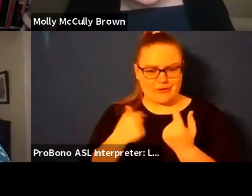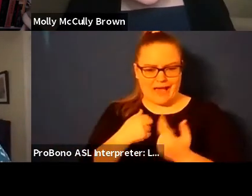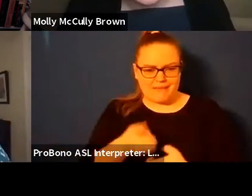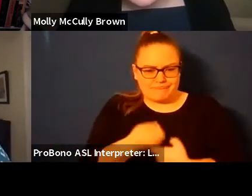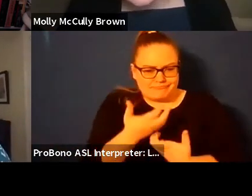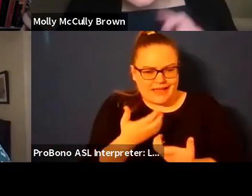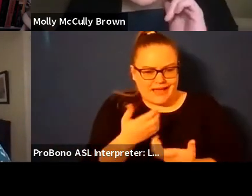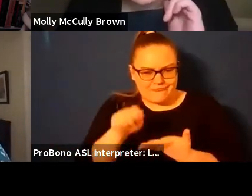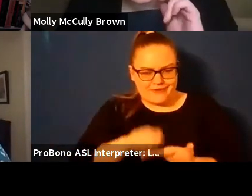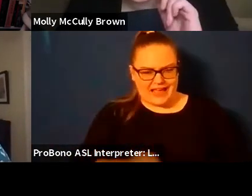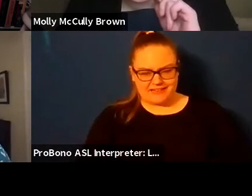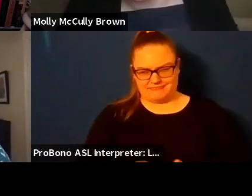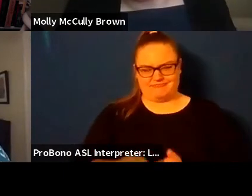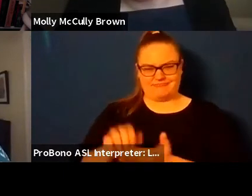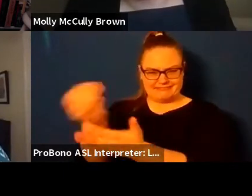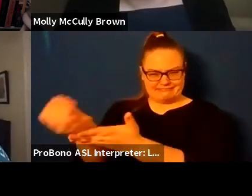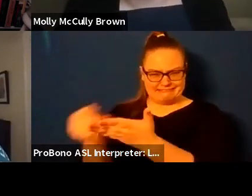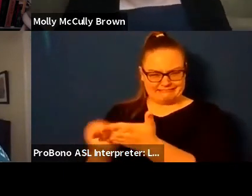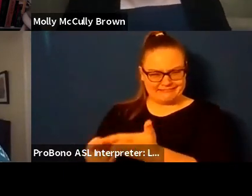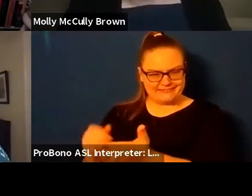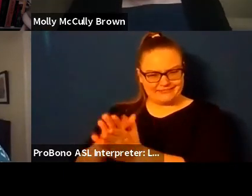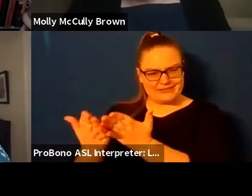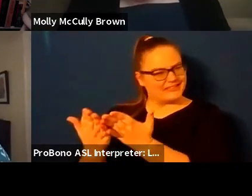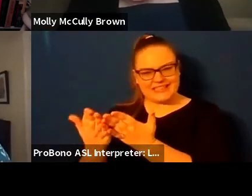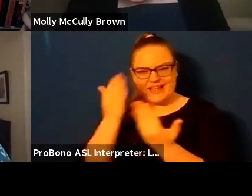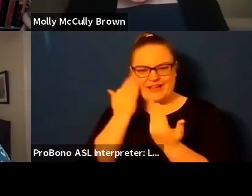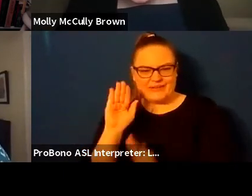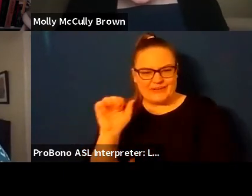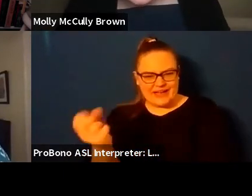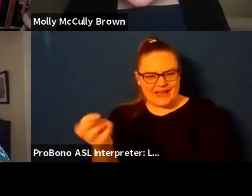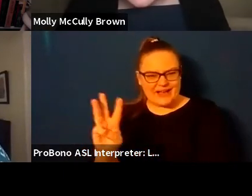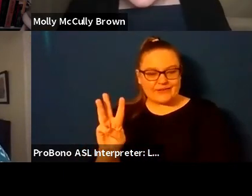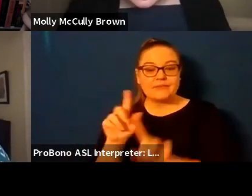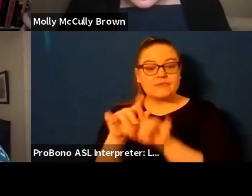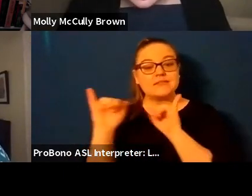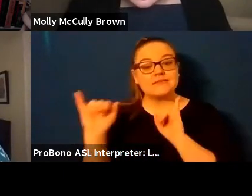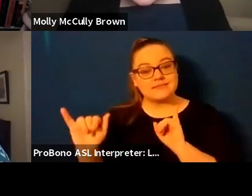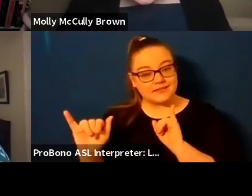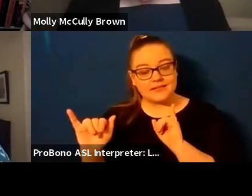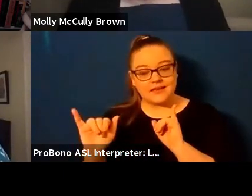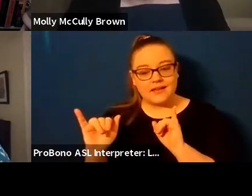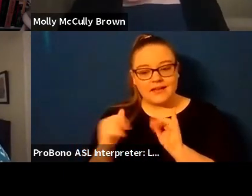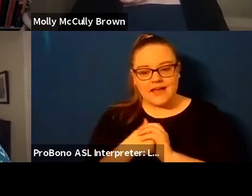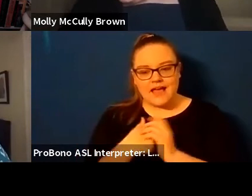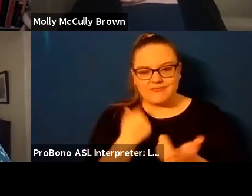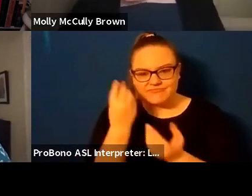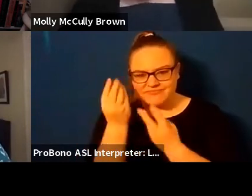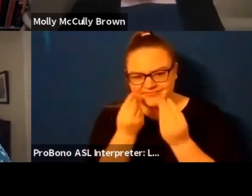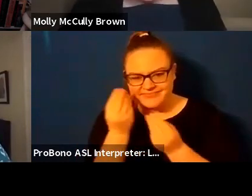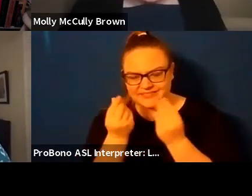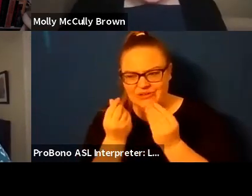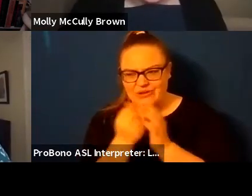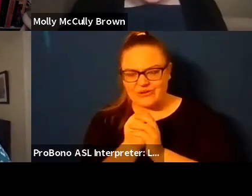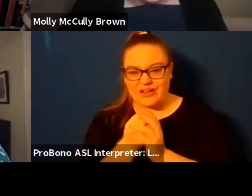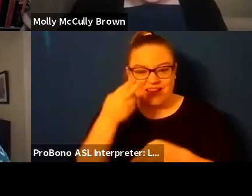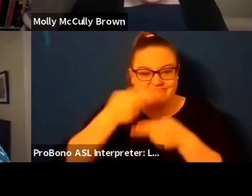not a book designer i don't know how to do this um and at the same time i was thinking about actually a title